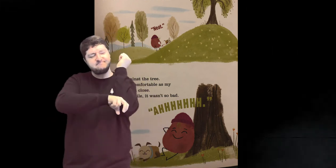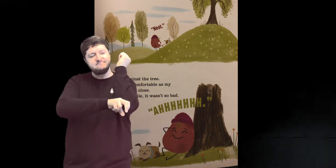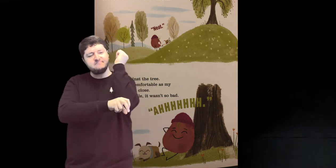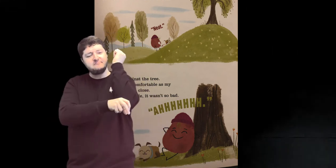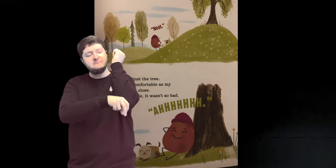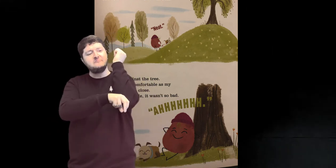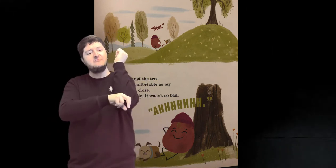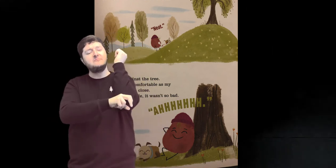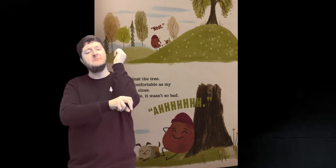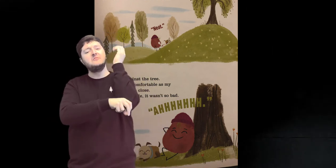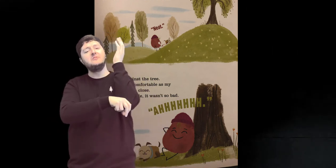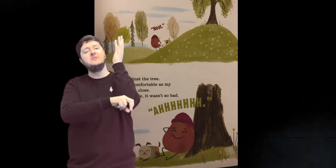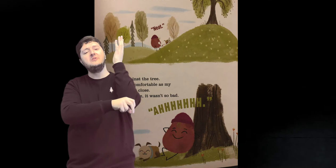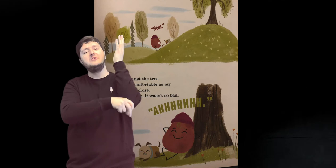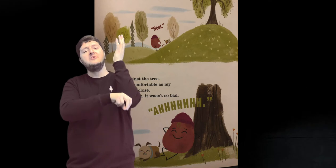a while It wasn't so bad